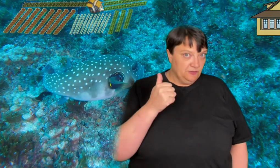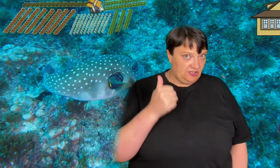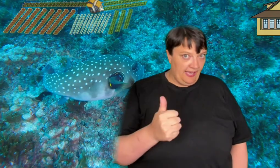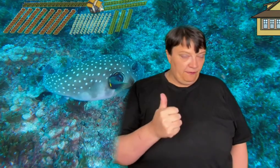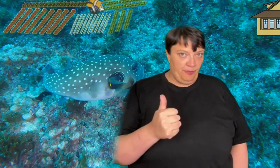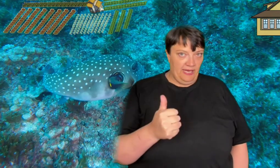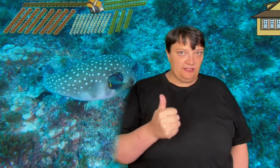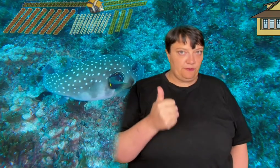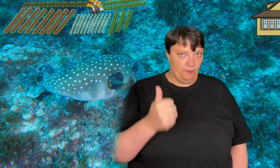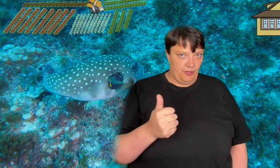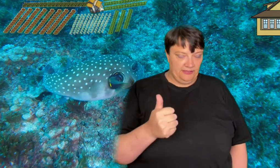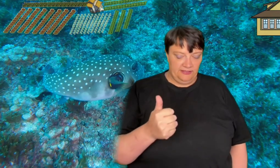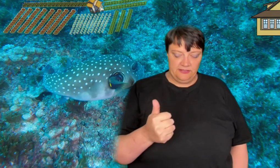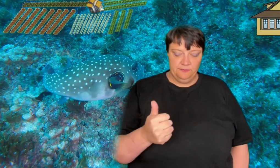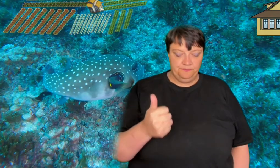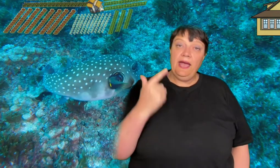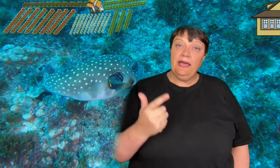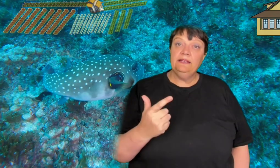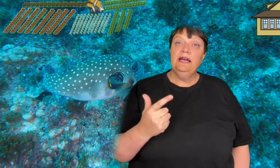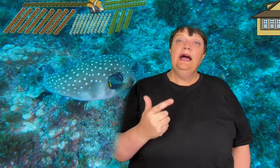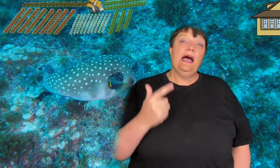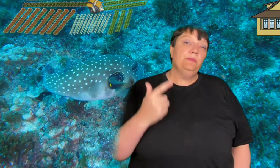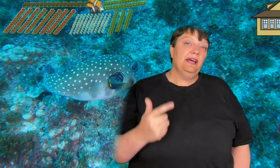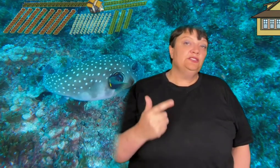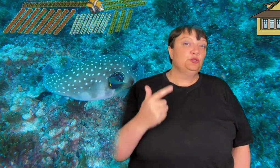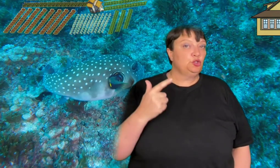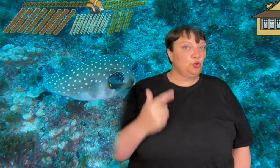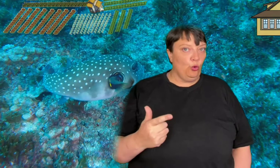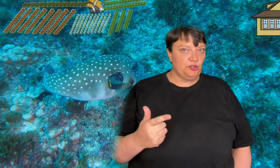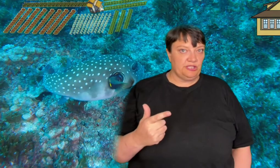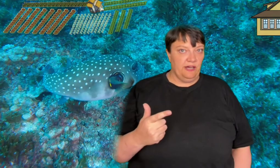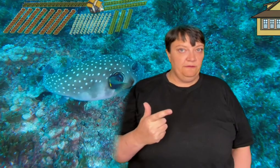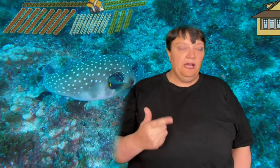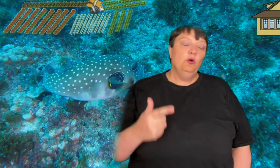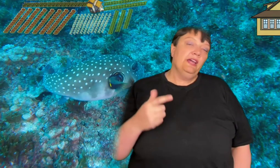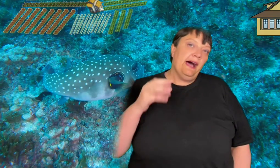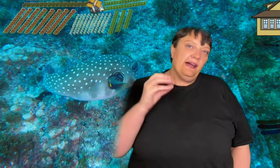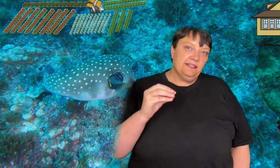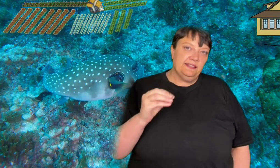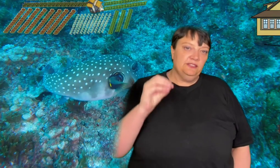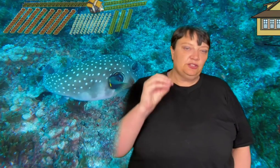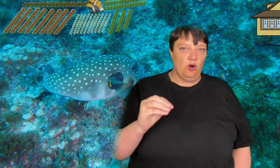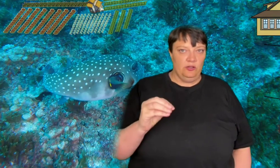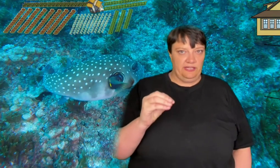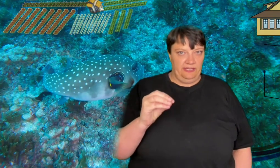safe place from predators and a place to store stuff that other things can't get